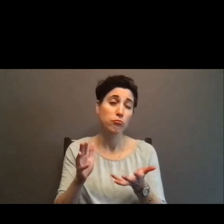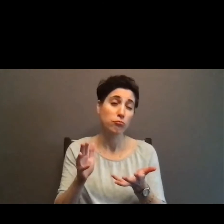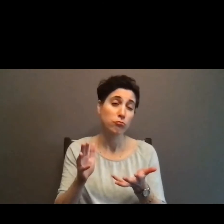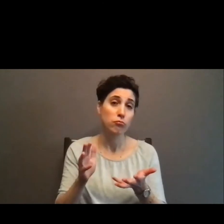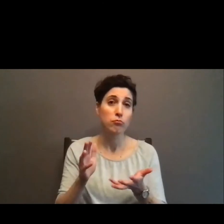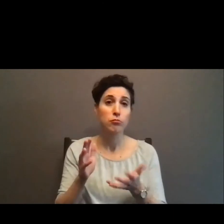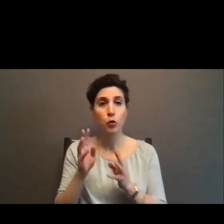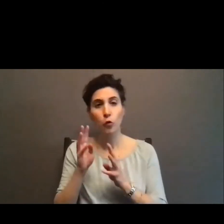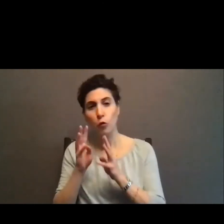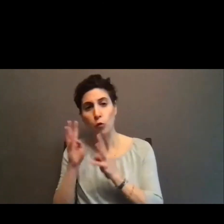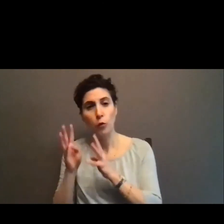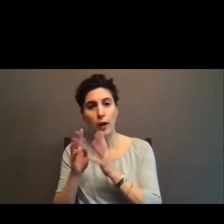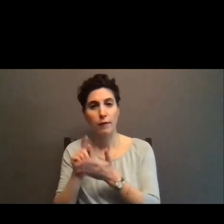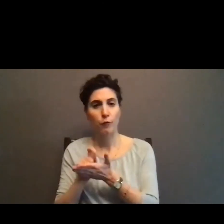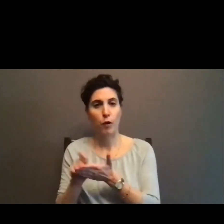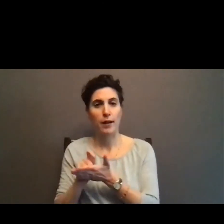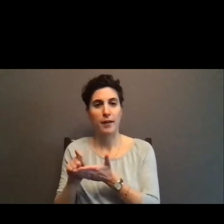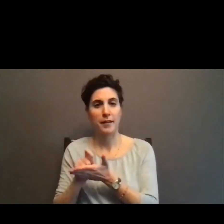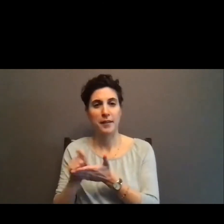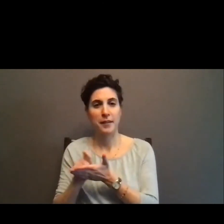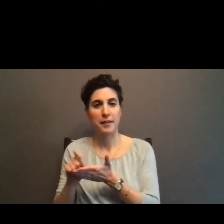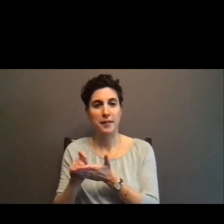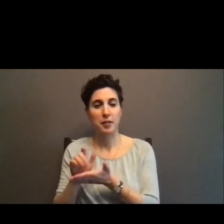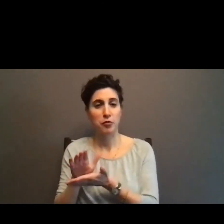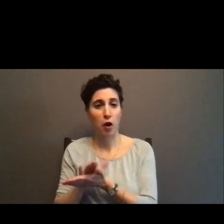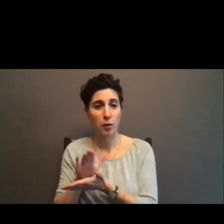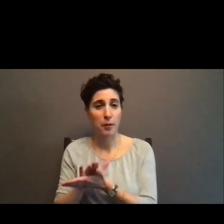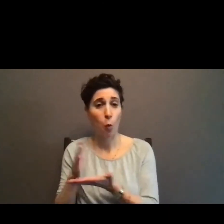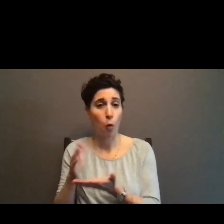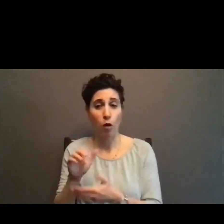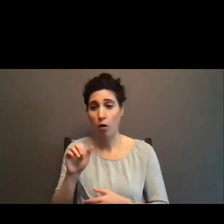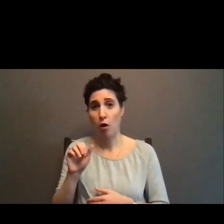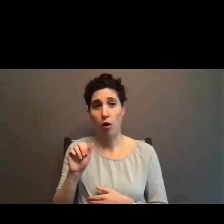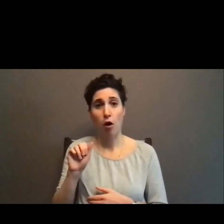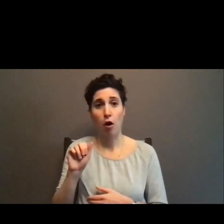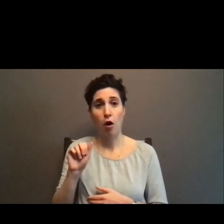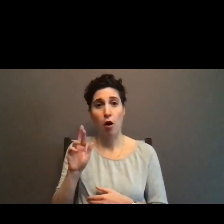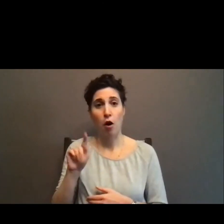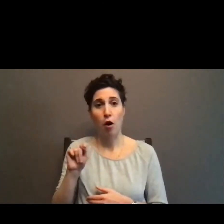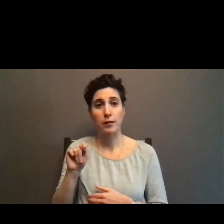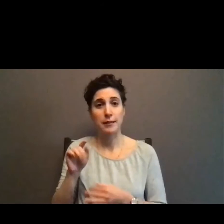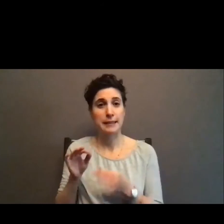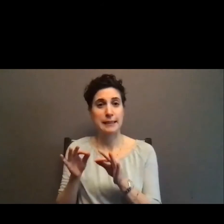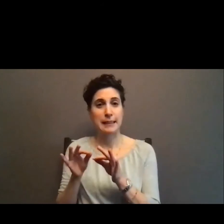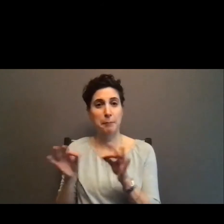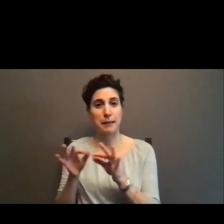creative writing documents and with, like, artistic statements and, um,